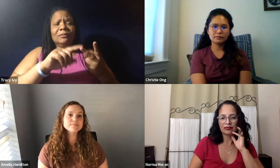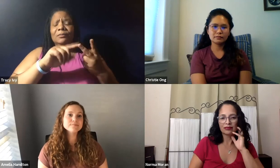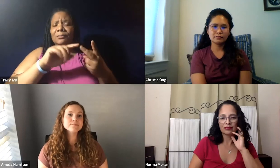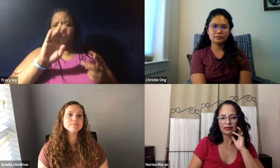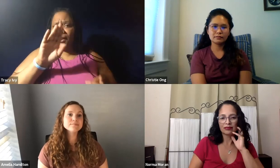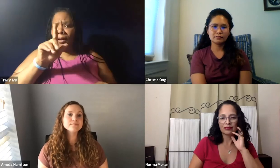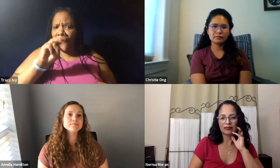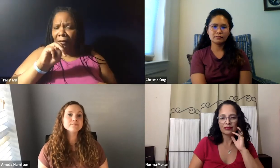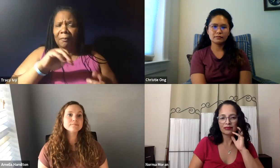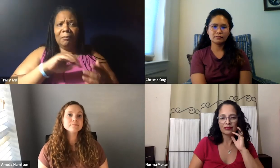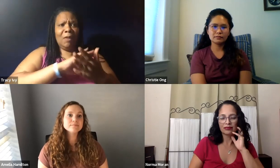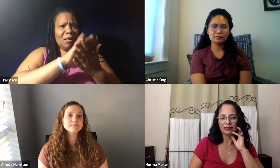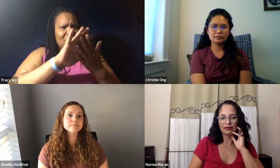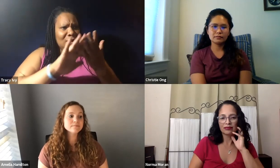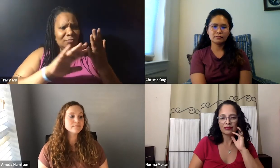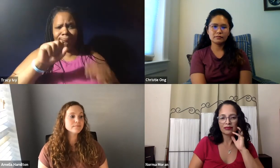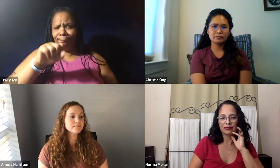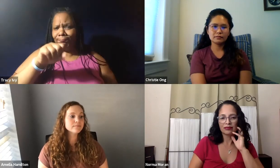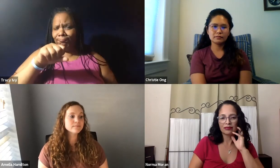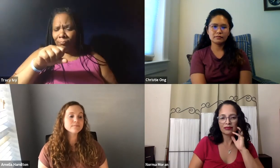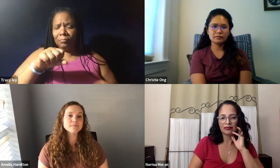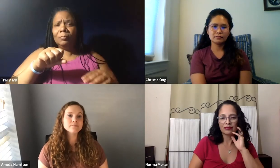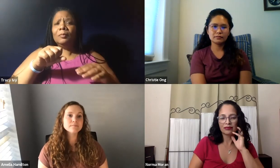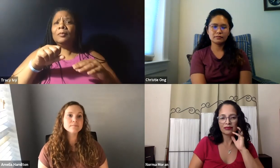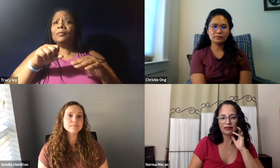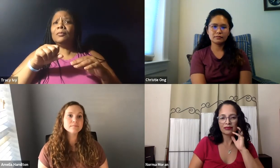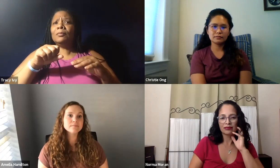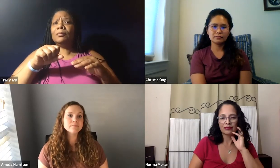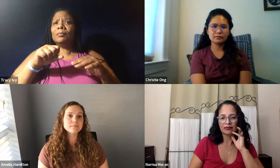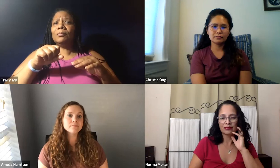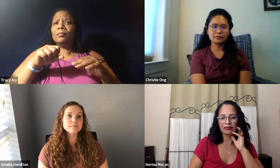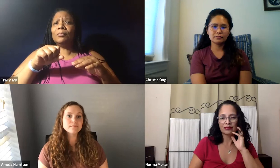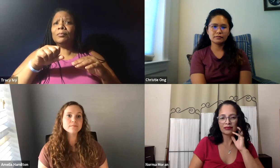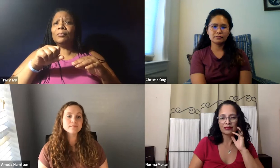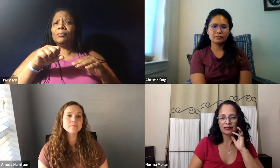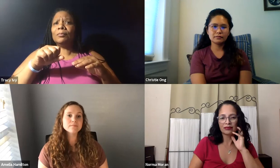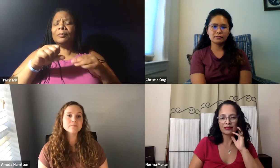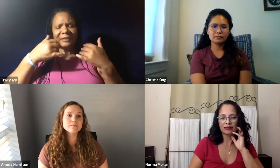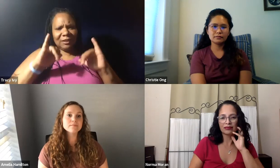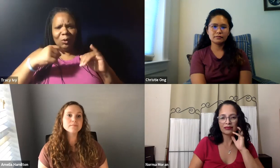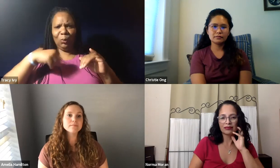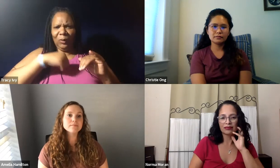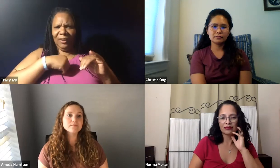whether it's COVID, Black Lives Matter, whatever the issue might be.